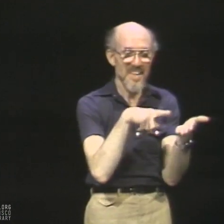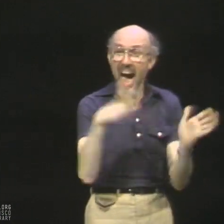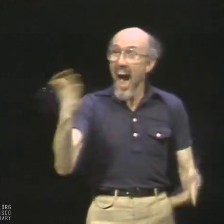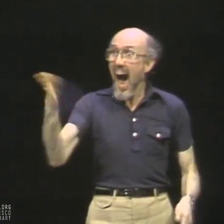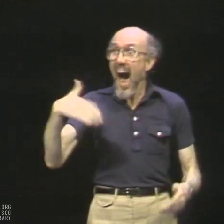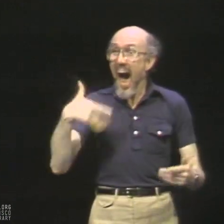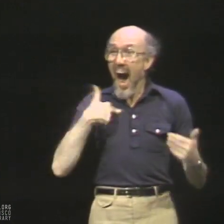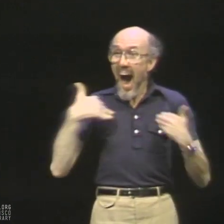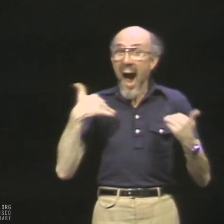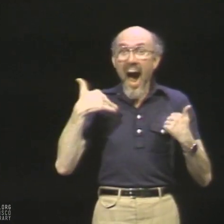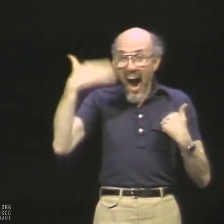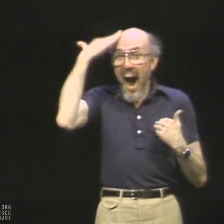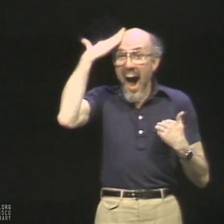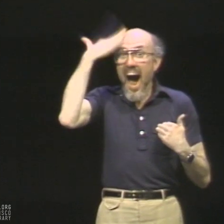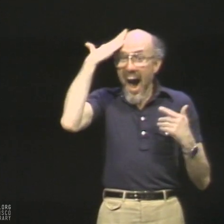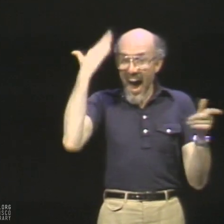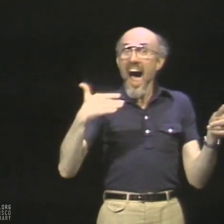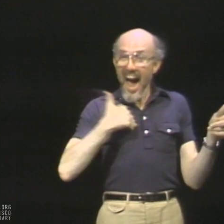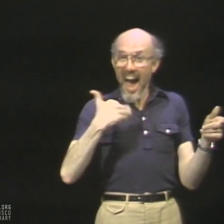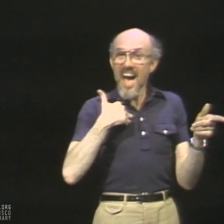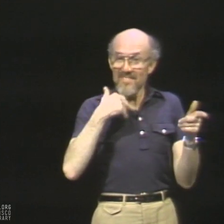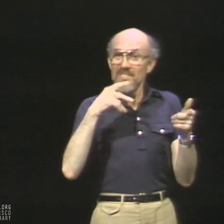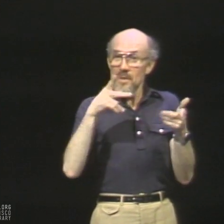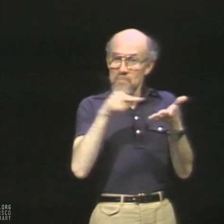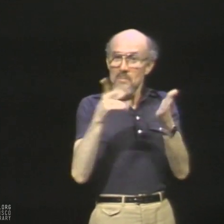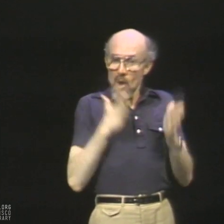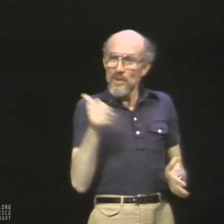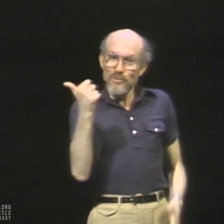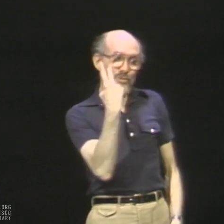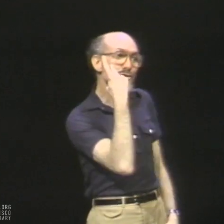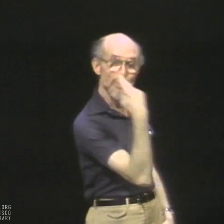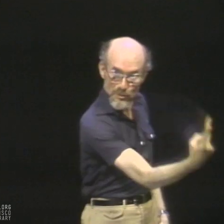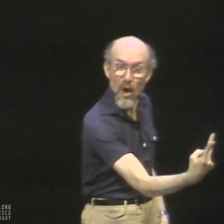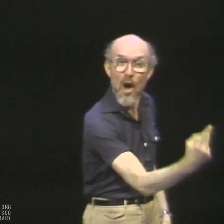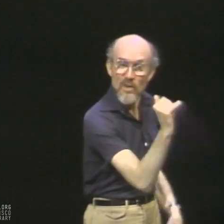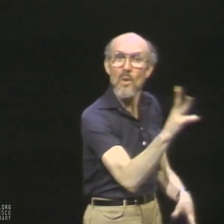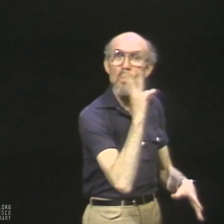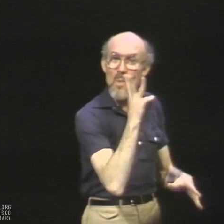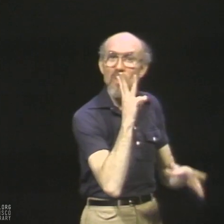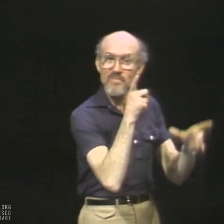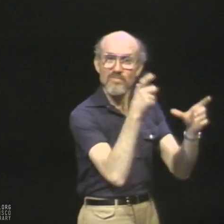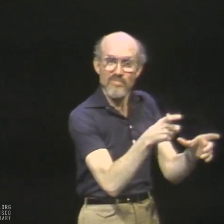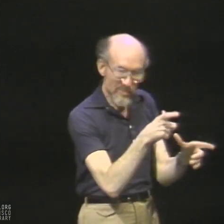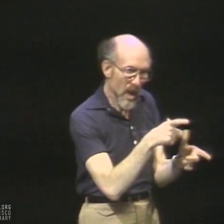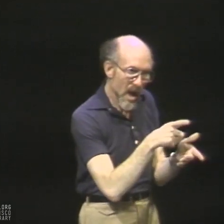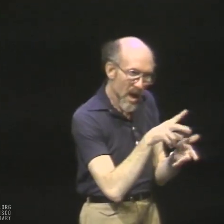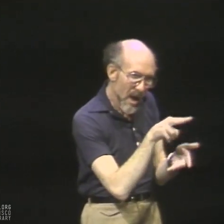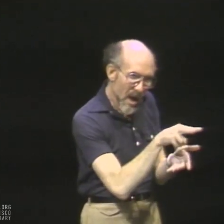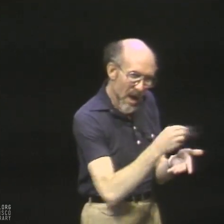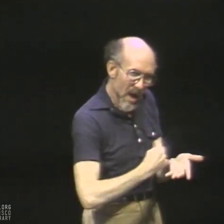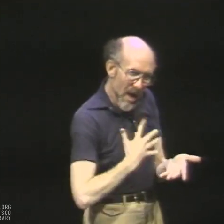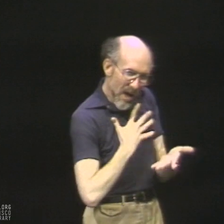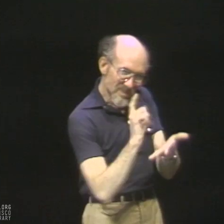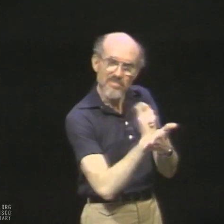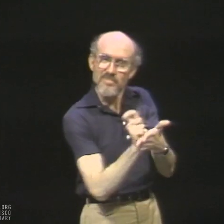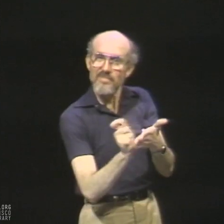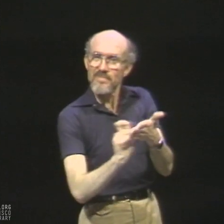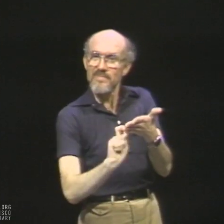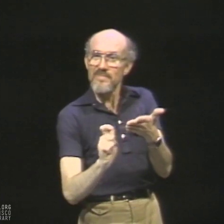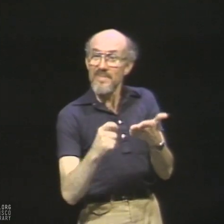I got real excited and said, hey, we know the place that inspired the poet to write this poem. I said, really? Will you take me there? There?